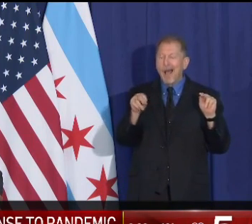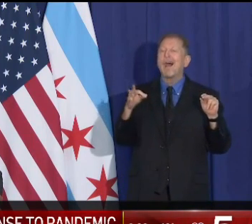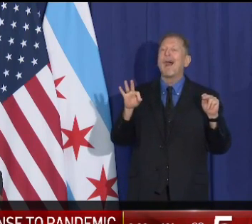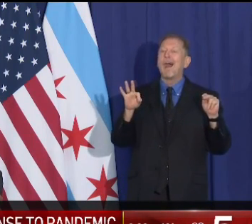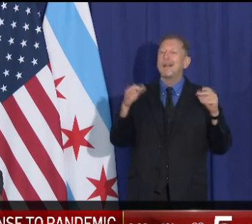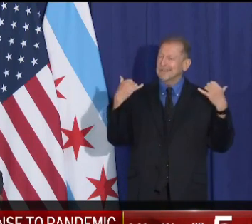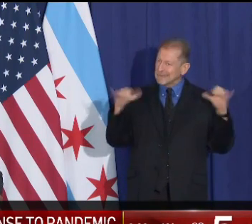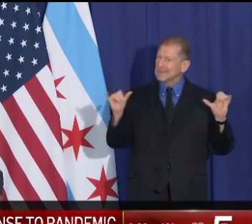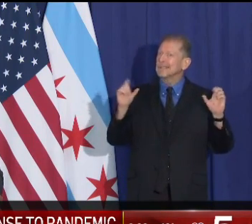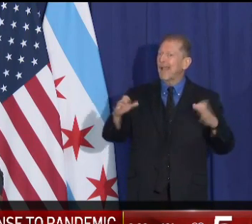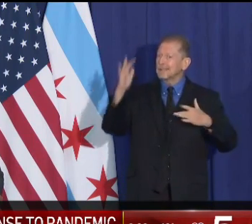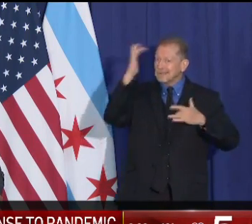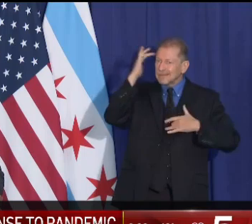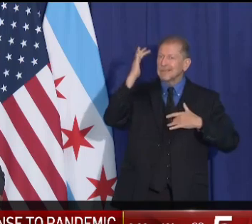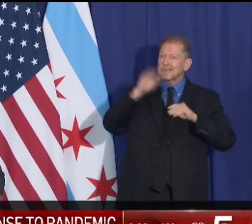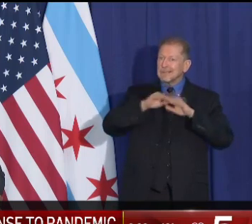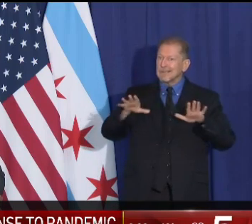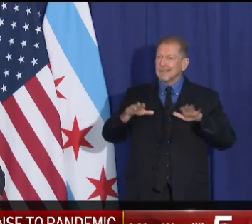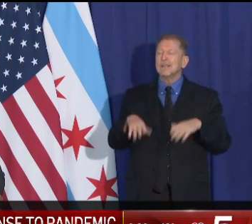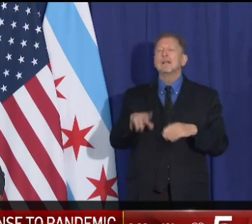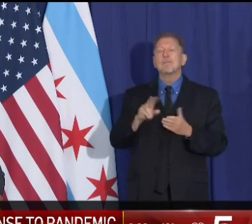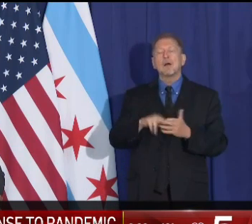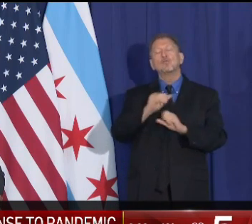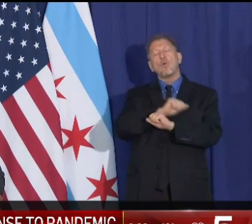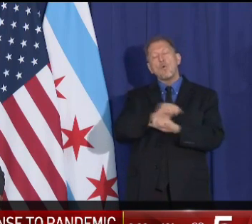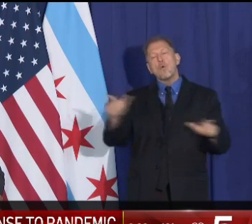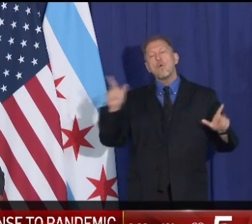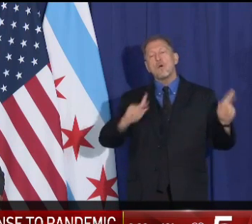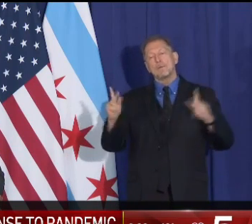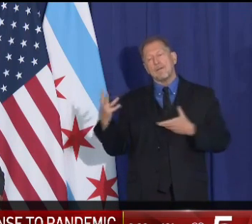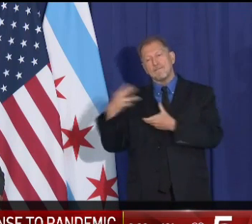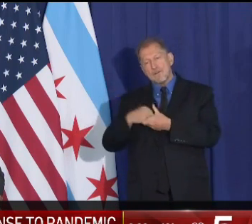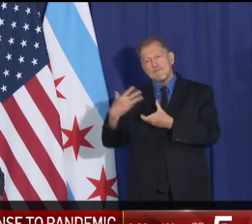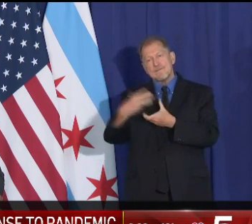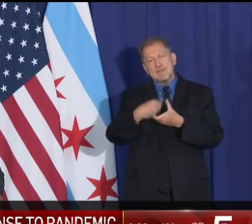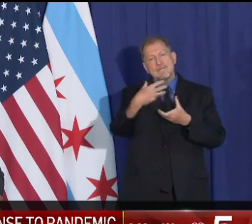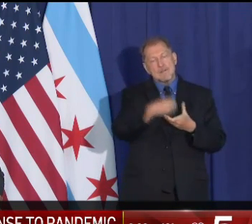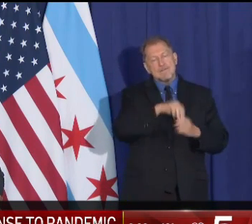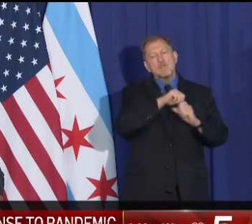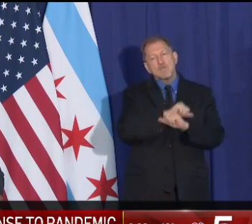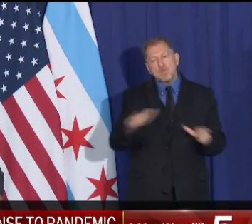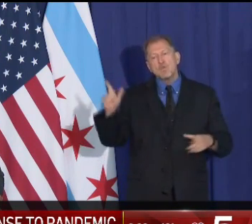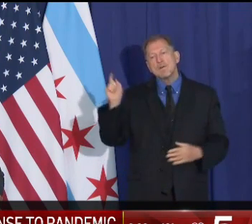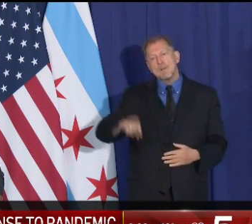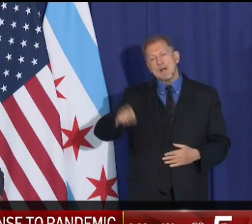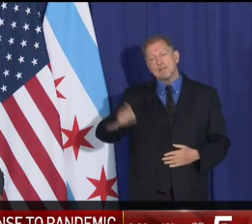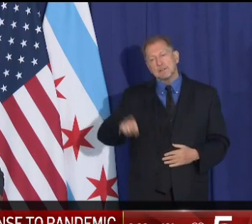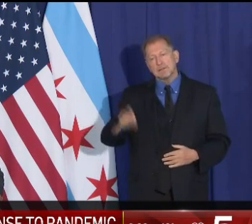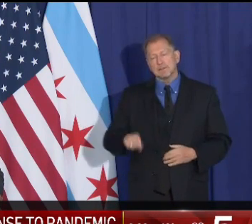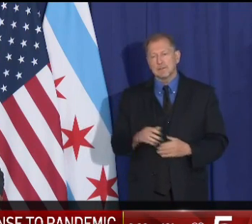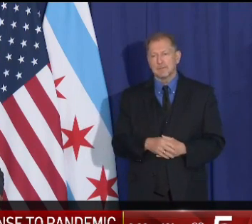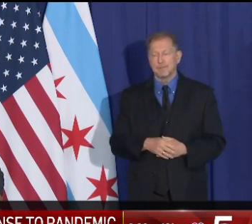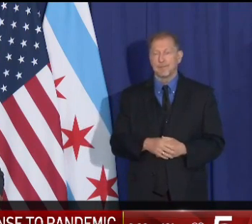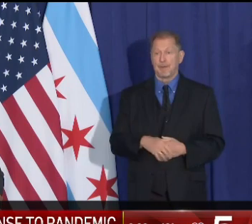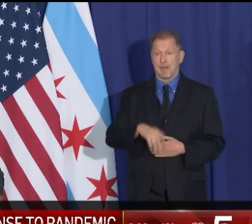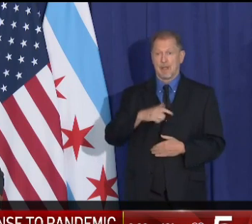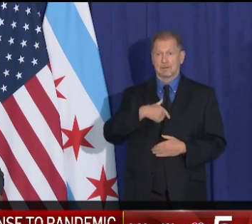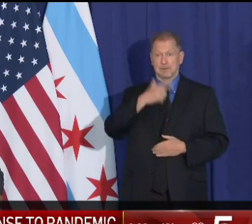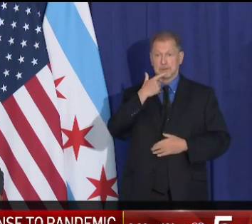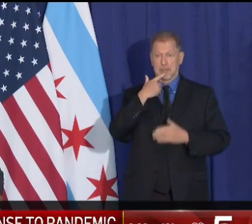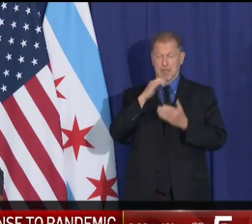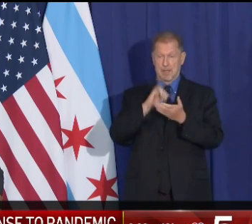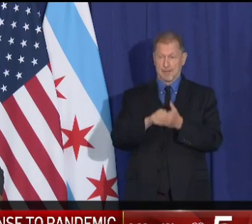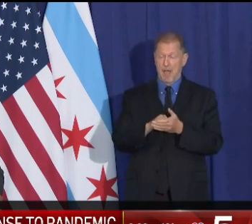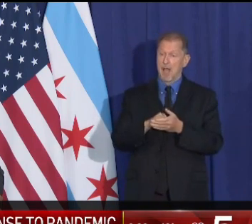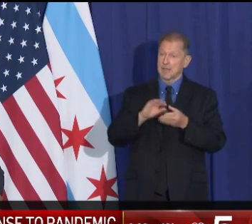This has to be an all hands on deck moment for all of us. And I want to say this again. Our first line of defense against the spread